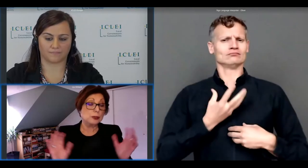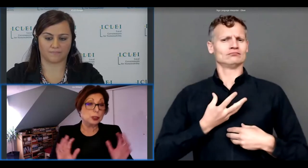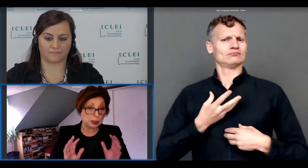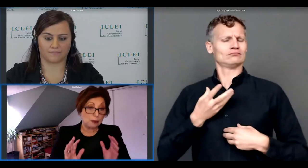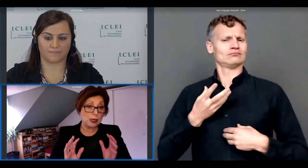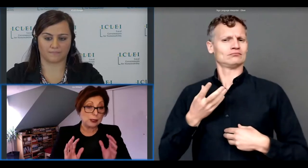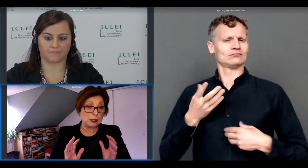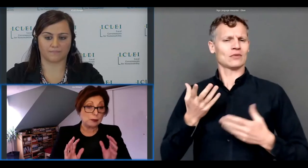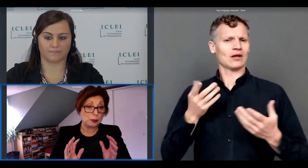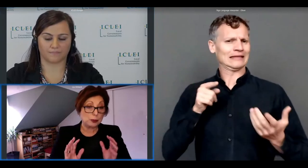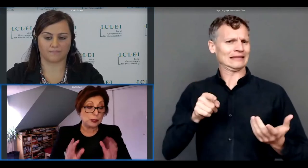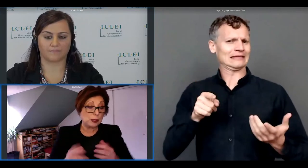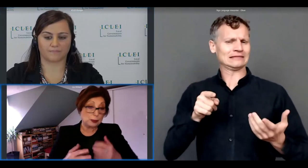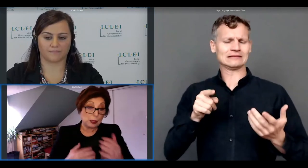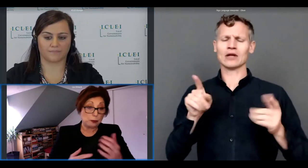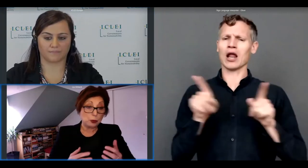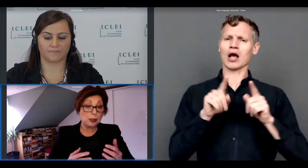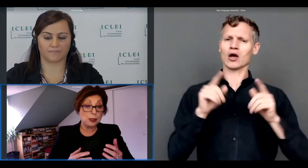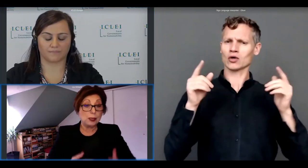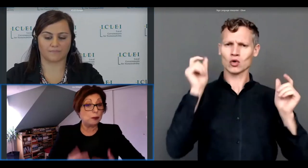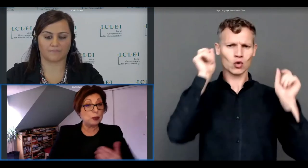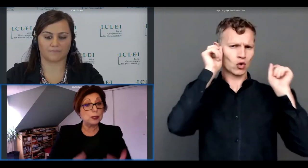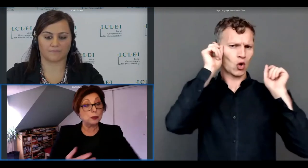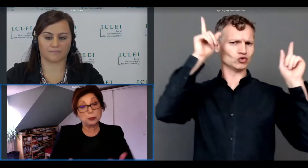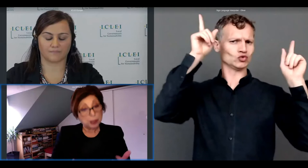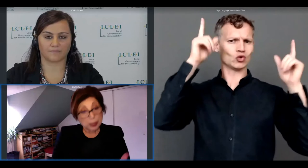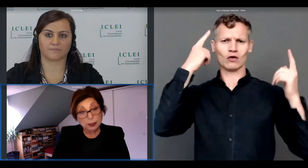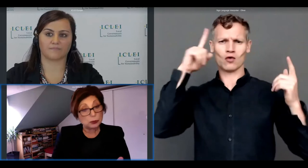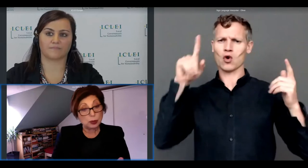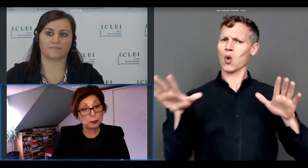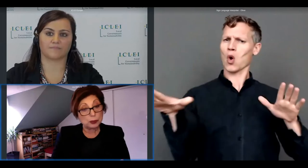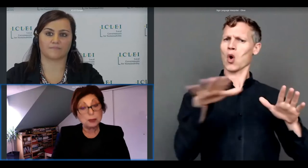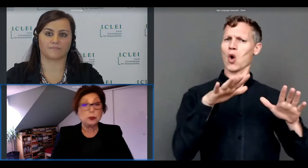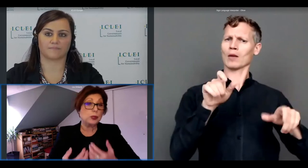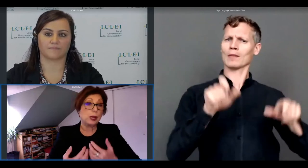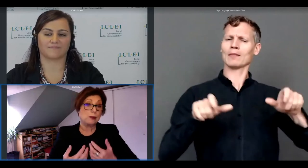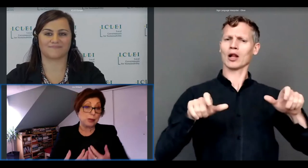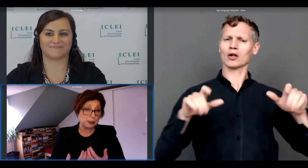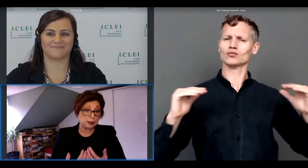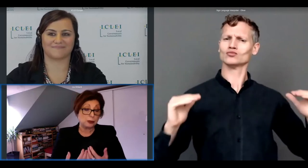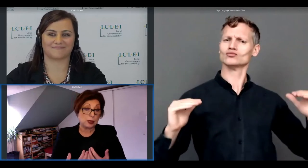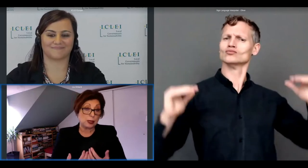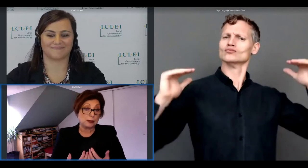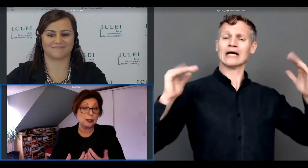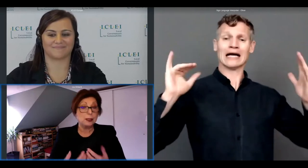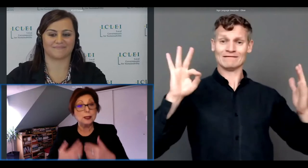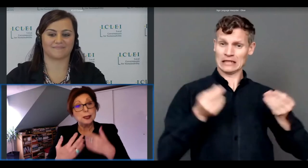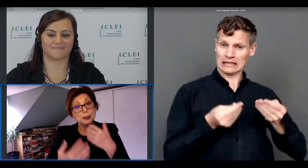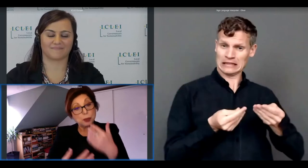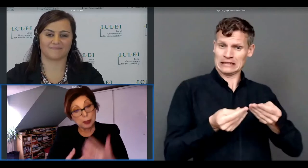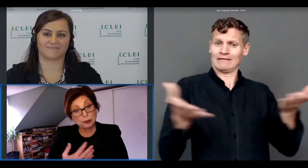culture civilizing everybody and therefore if only you could bring it to everybody we would have a better society